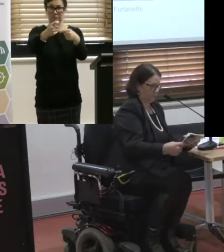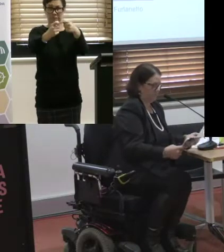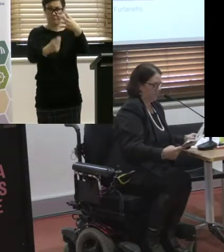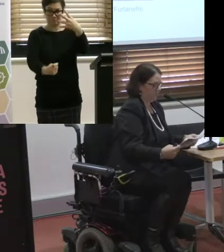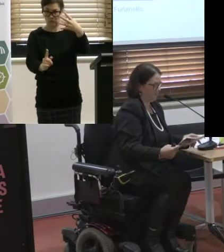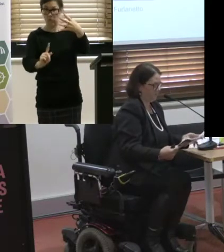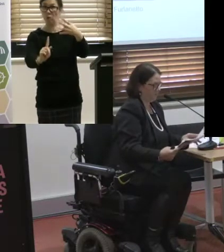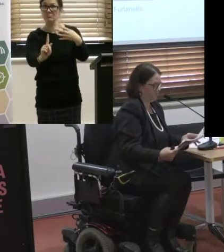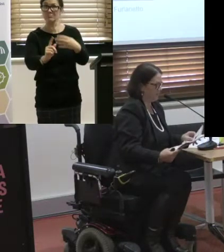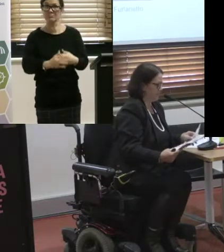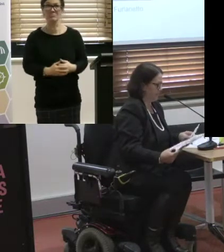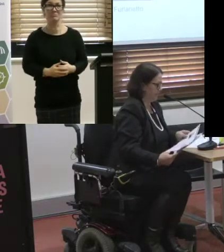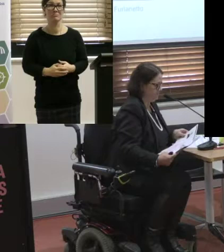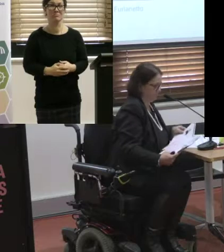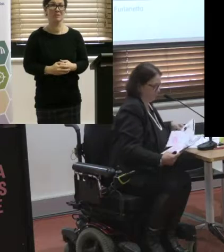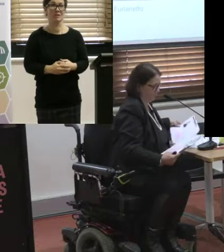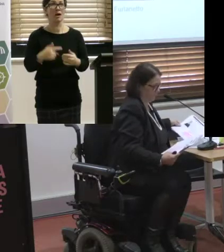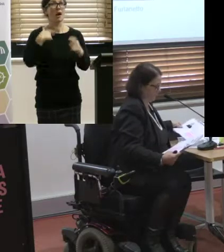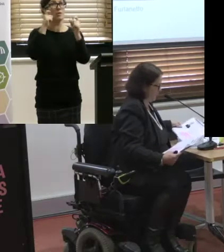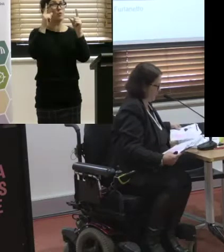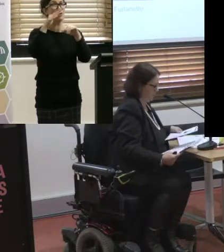I'll move on. I'm really conscious of time.